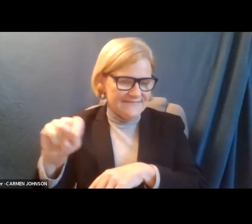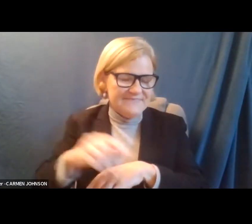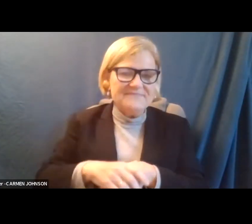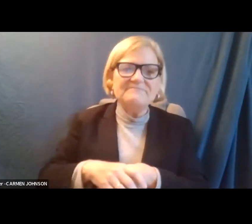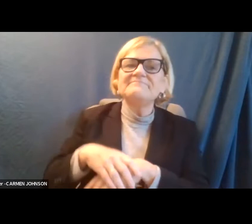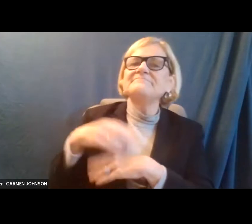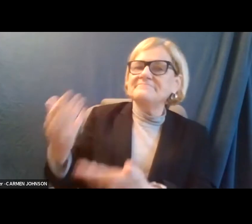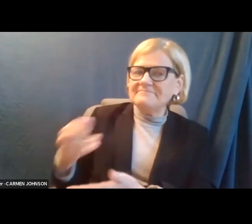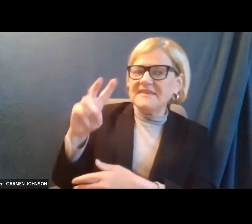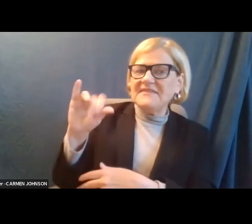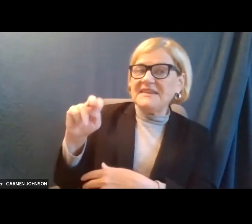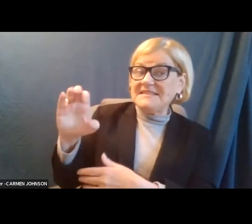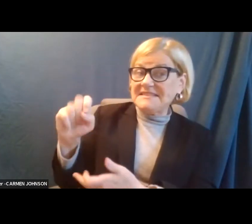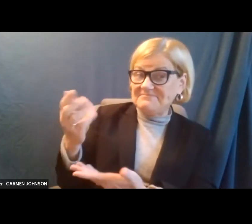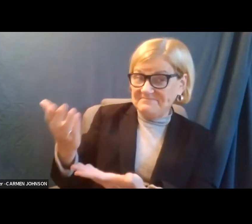Mr. Vinson.